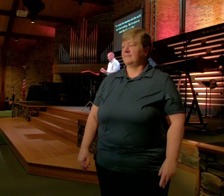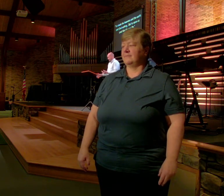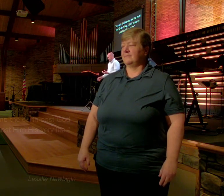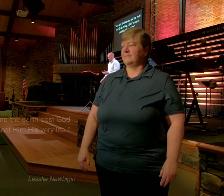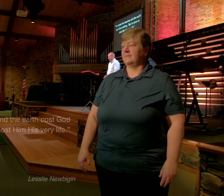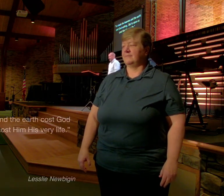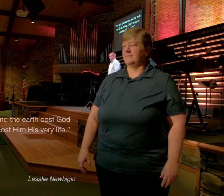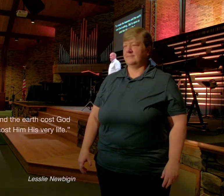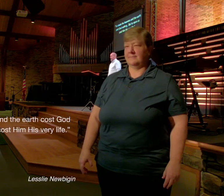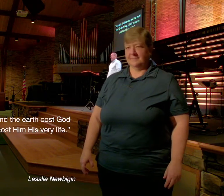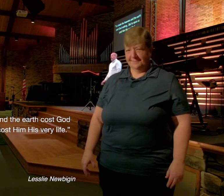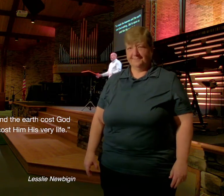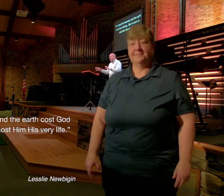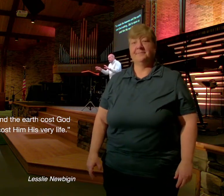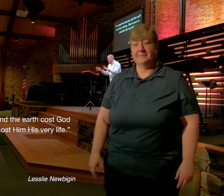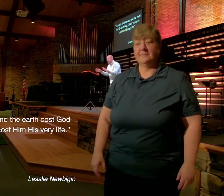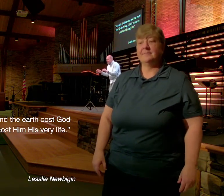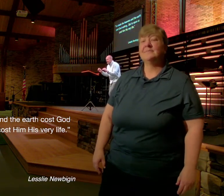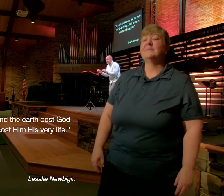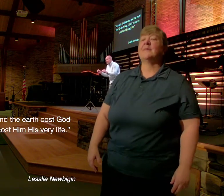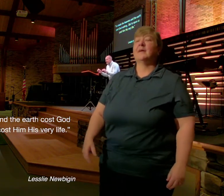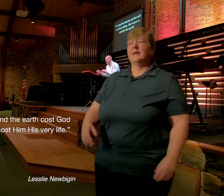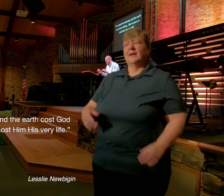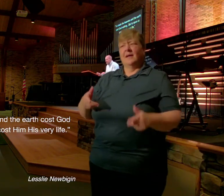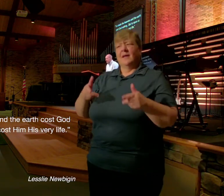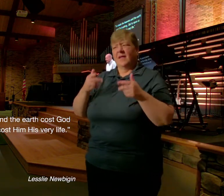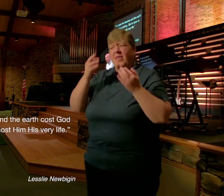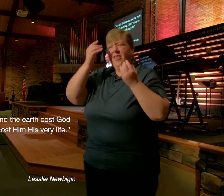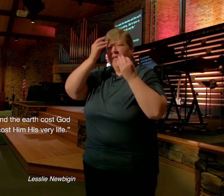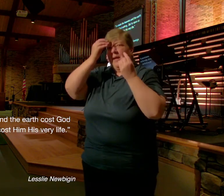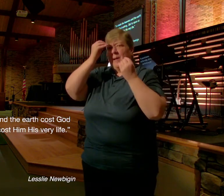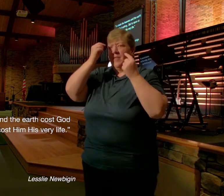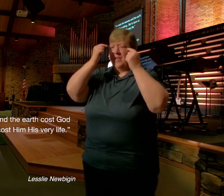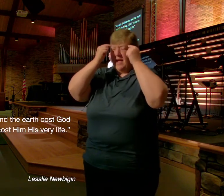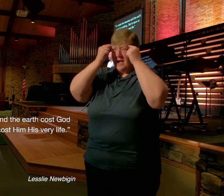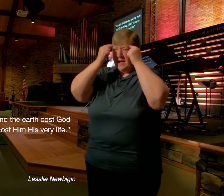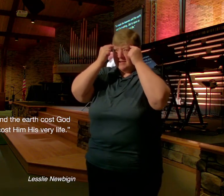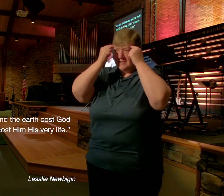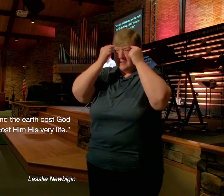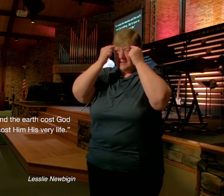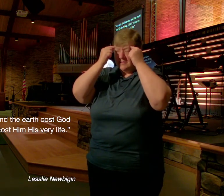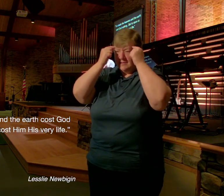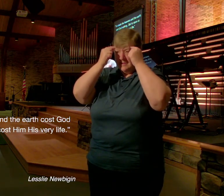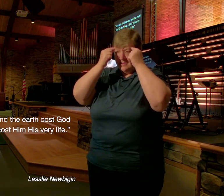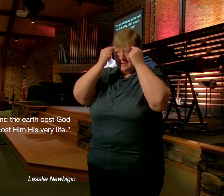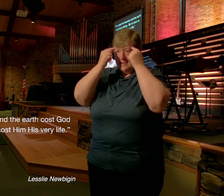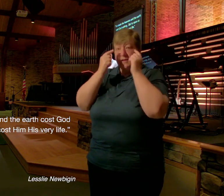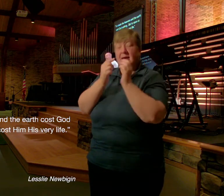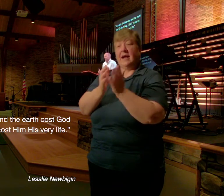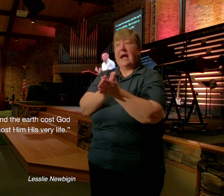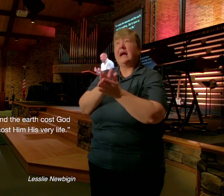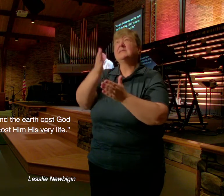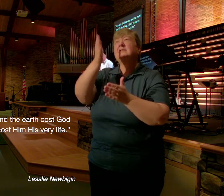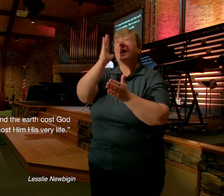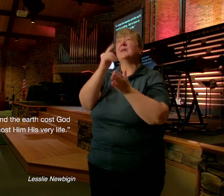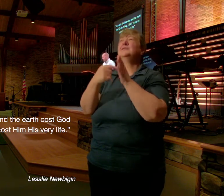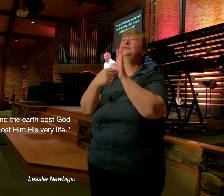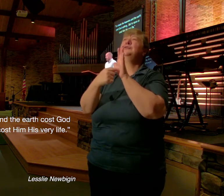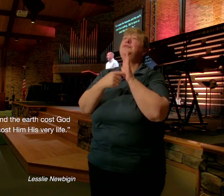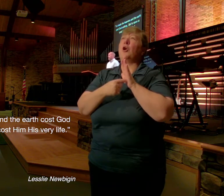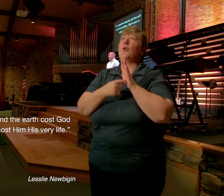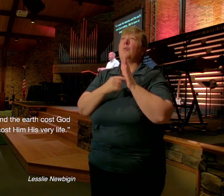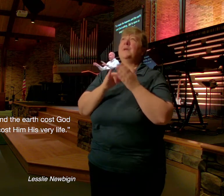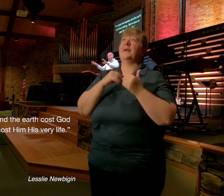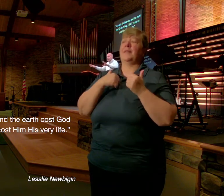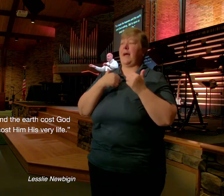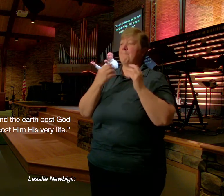Life Please let That sink Deep into Your hearts Ask god Would you Reveal that More and More to